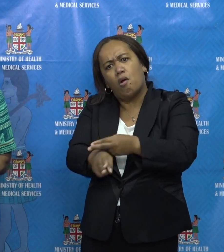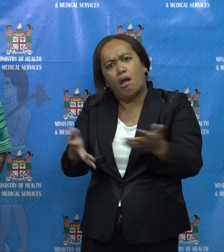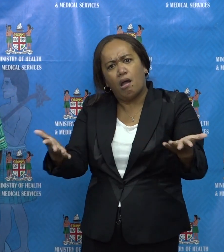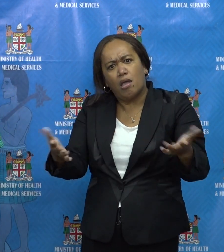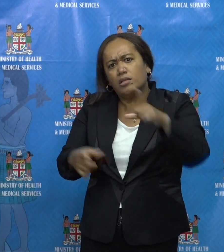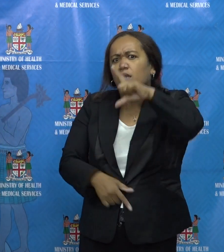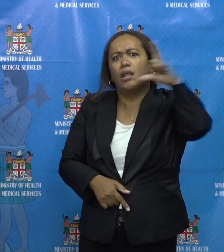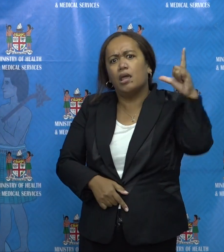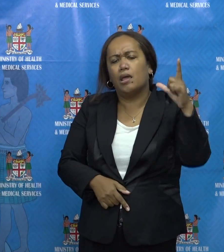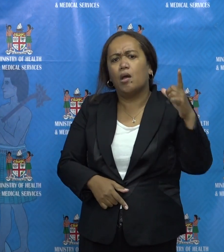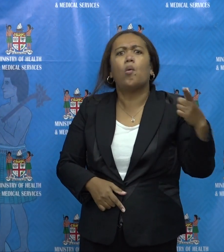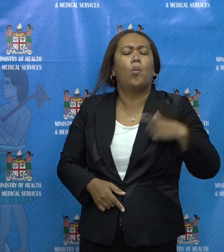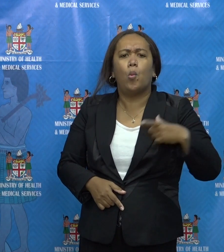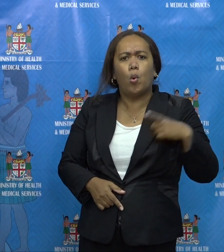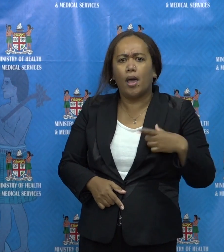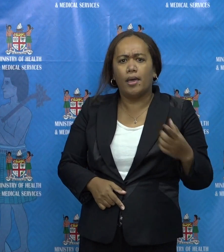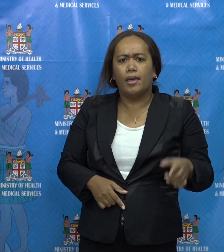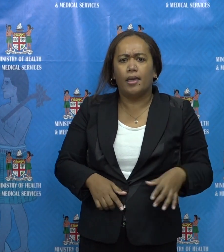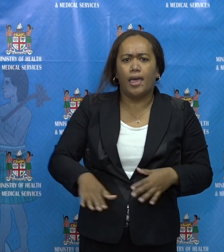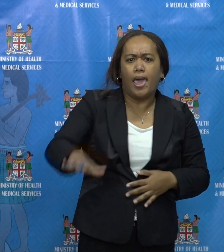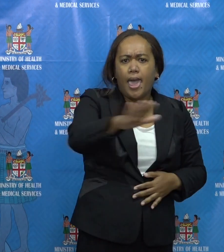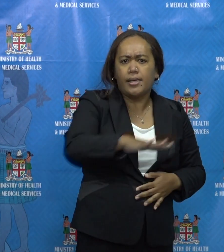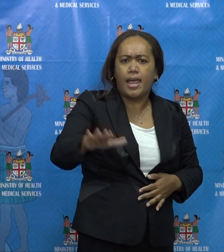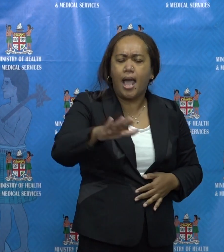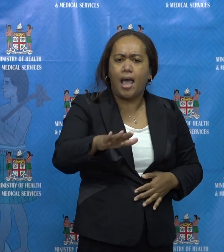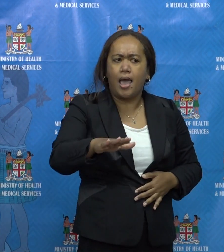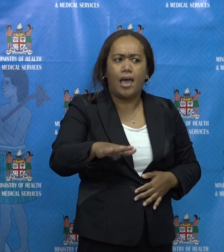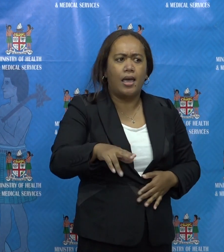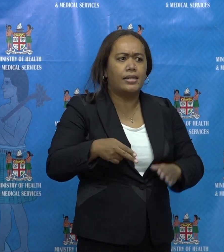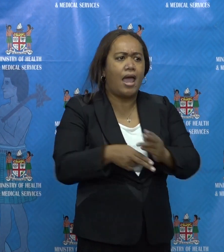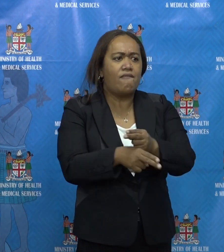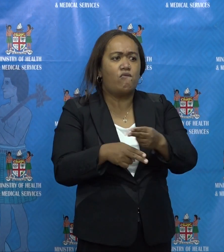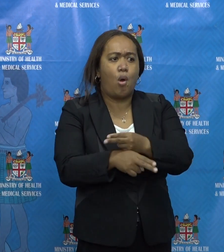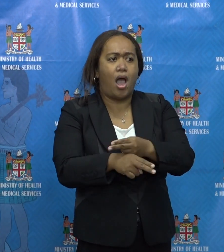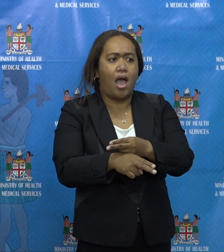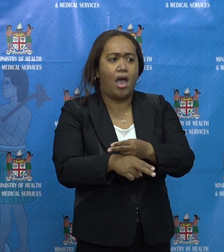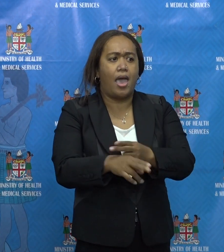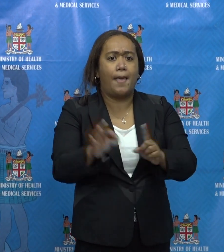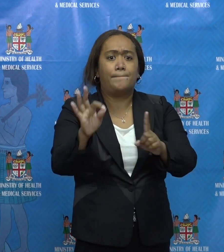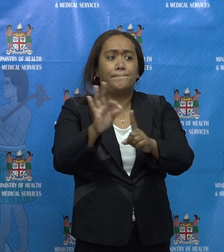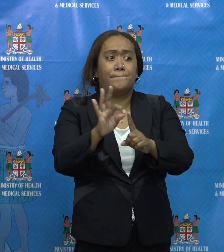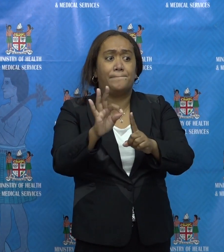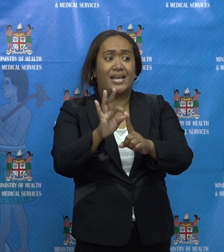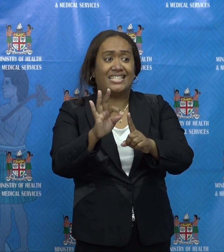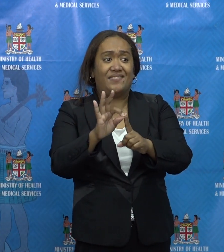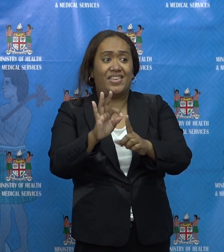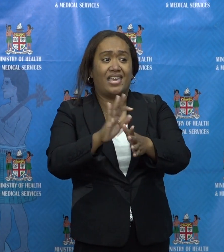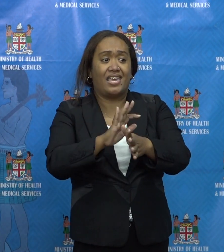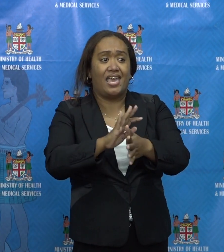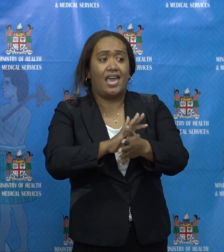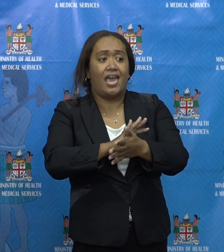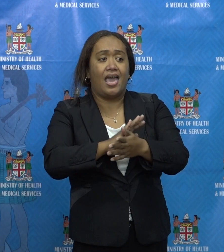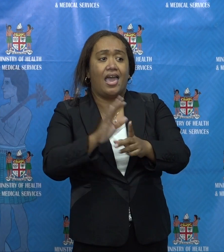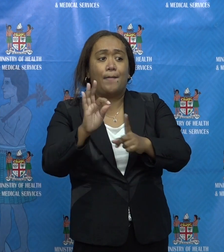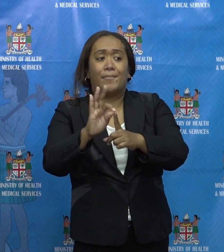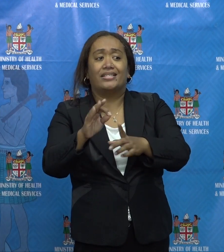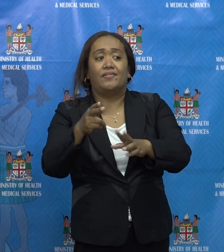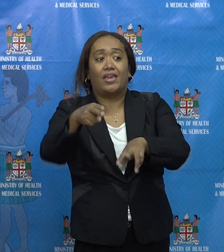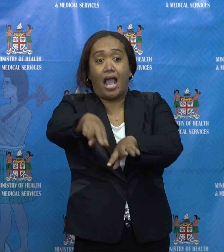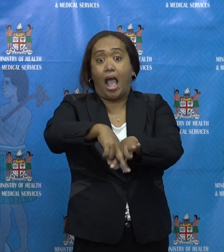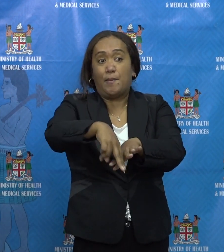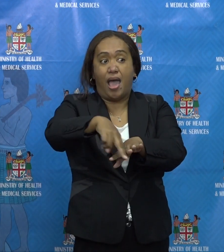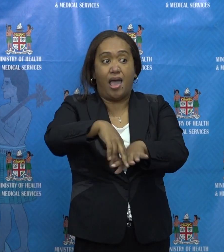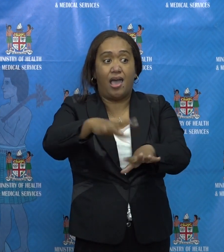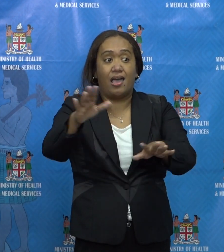some areas in Nauwa and Pacific Harbour are areas of concern, where people may have come into contact with the person who has already tested